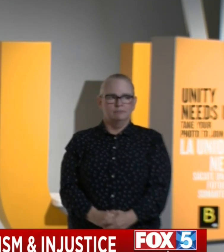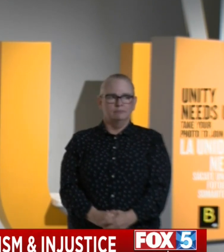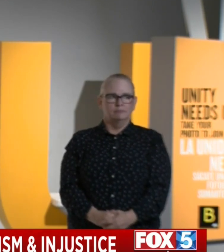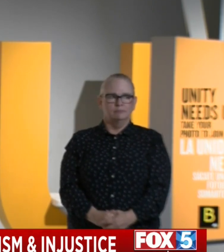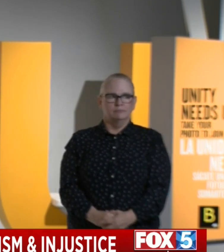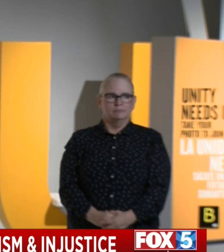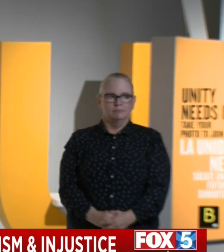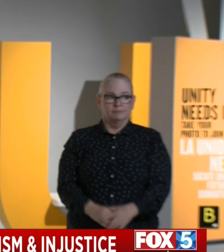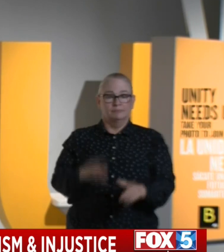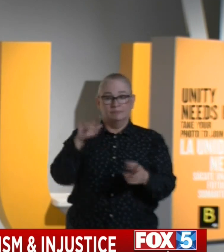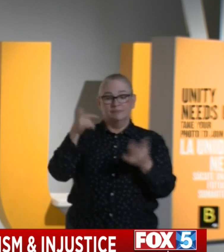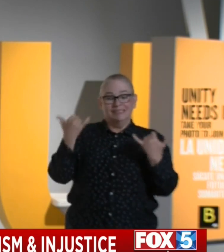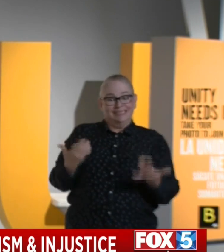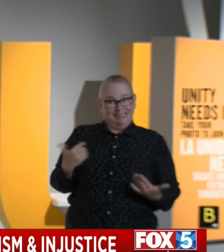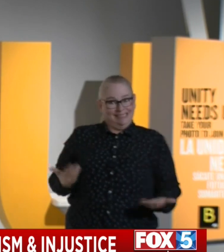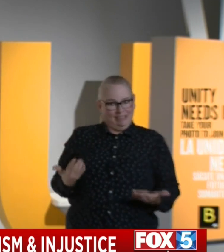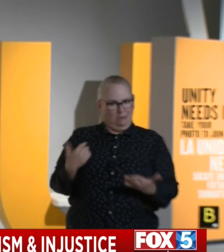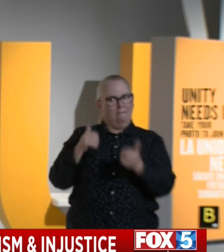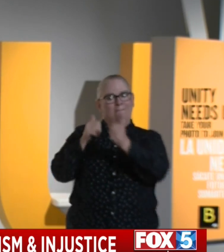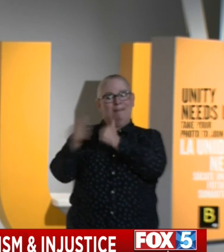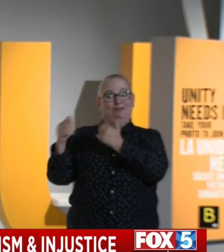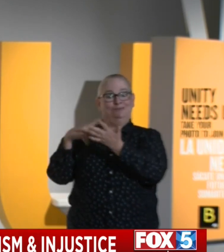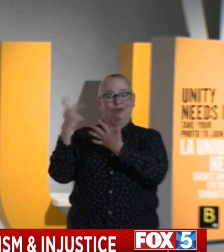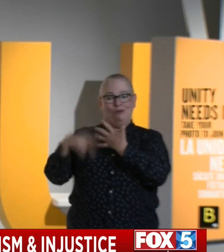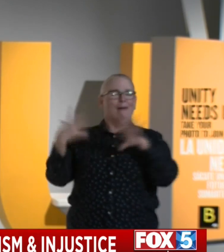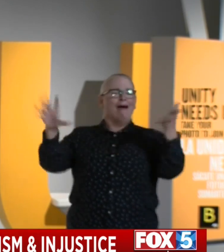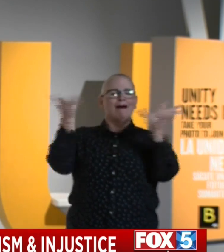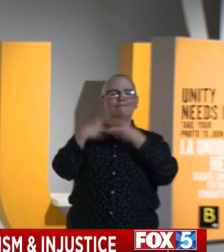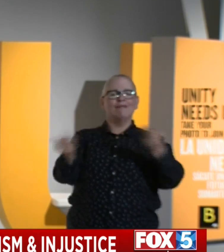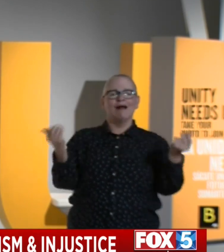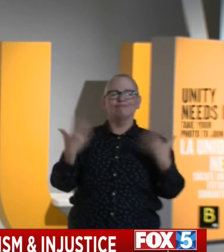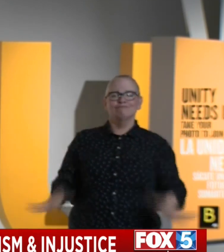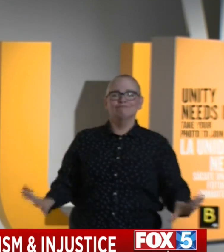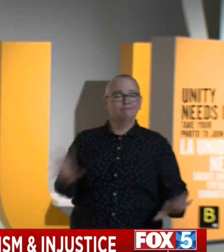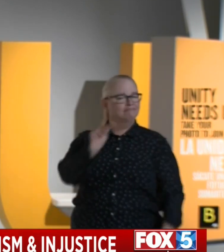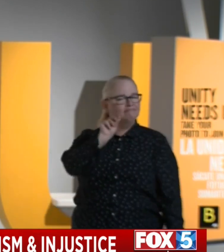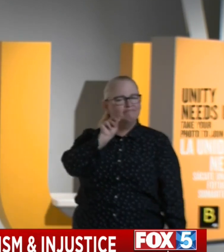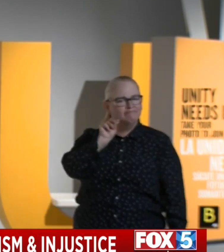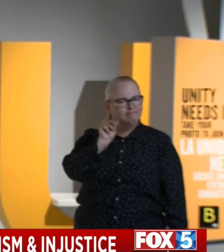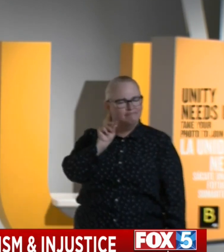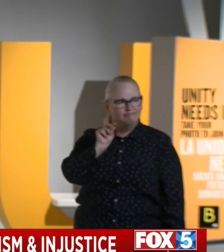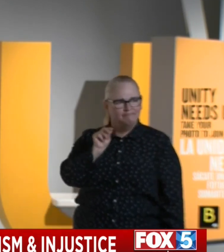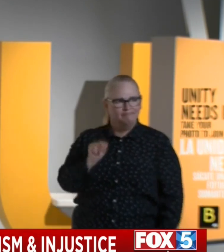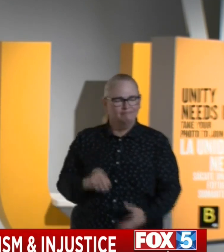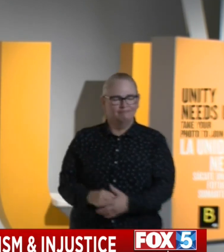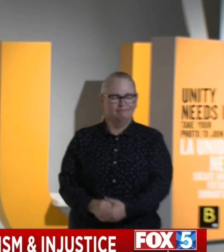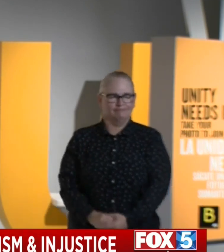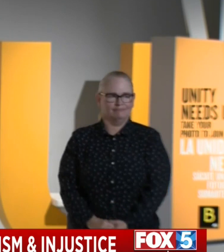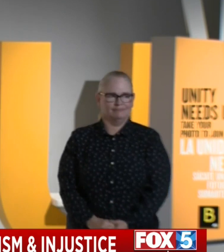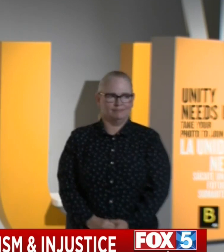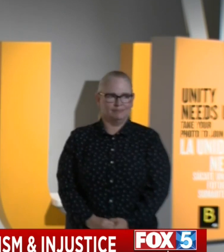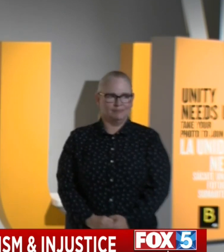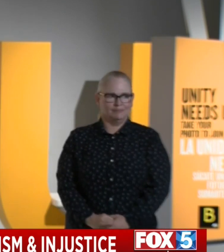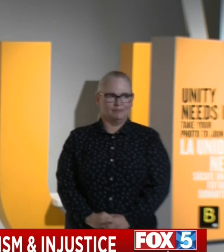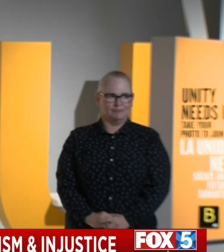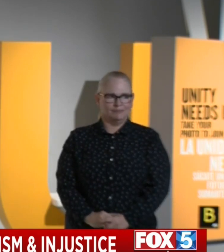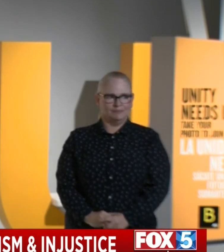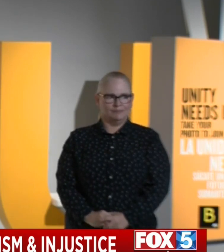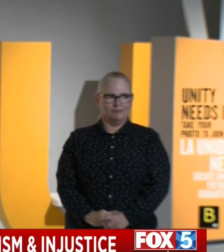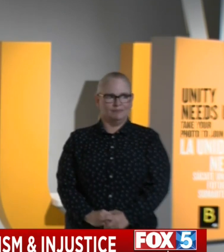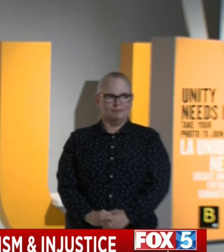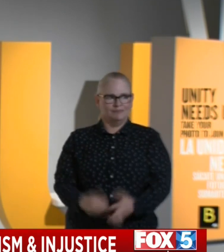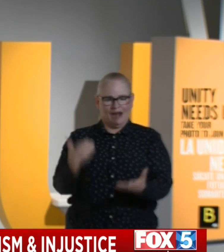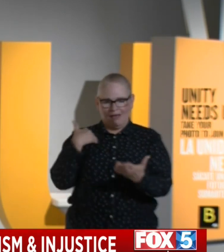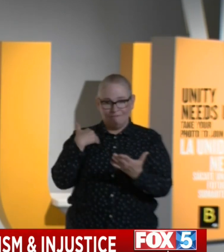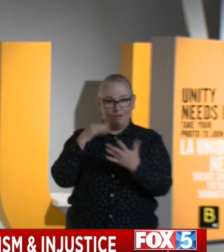unless we follow through on what we promote and promise and we manifest a cultural change and a deeper understanding of what